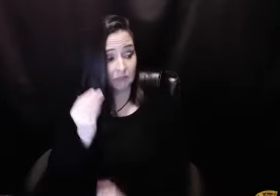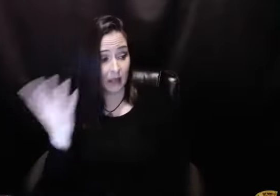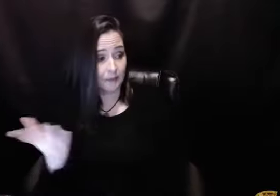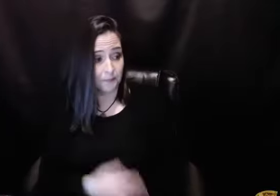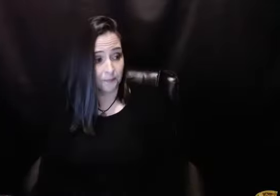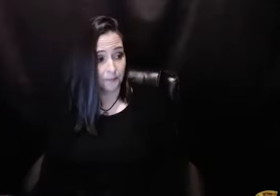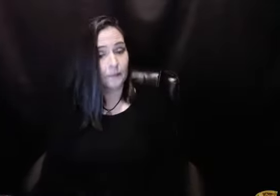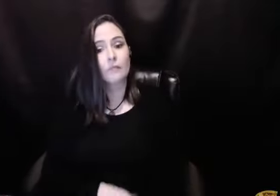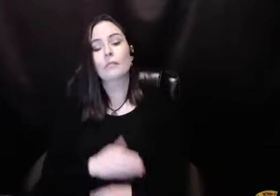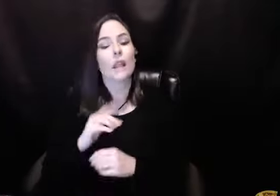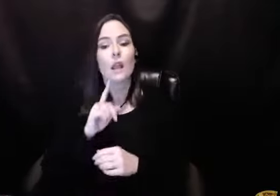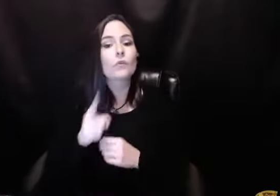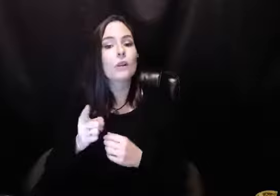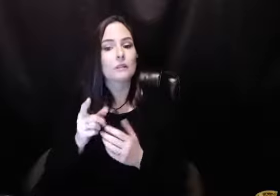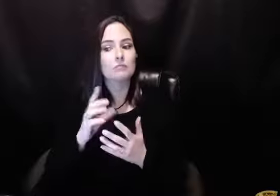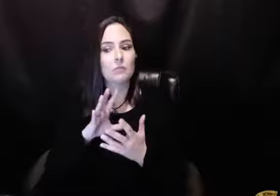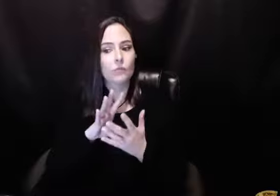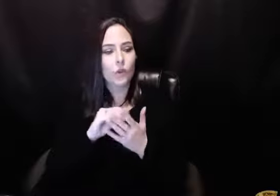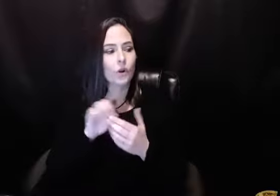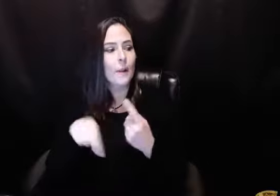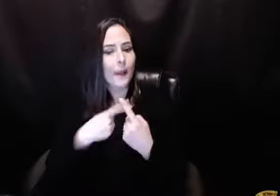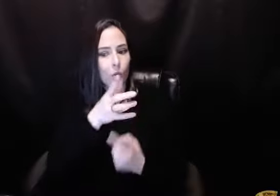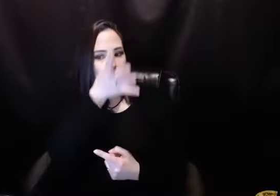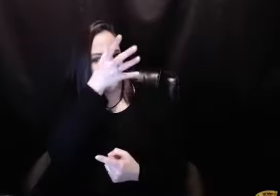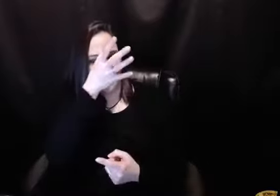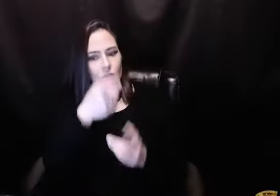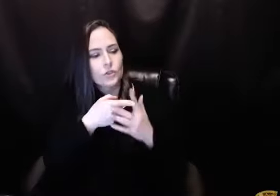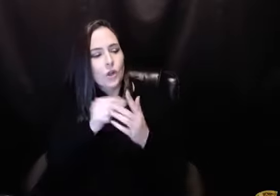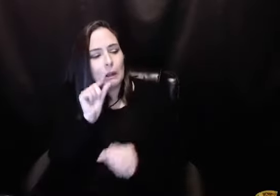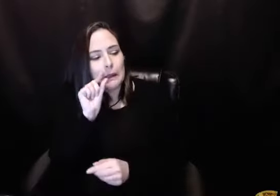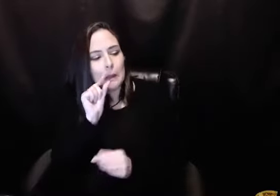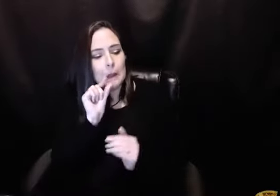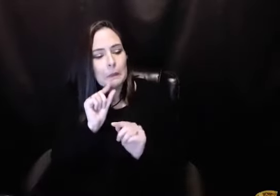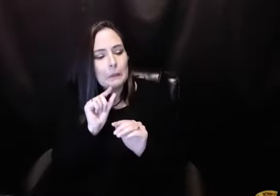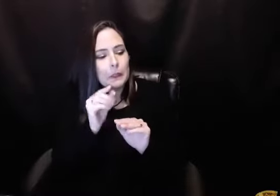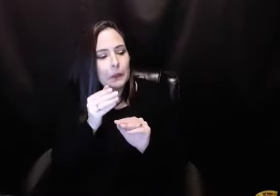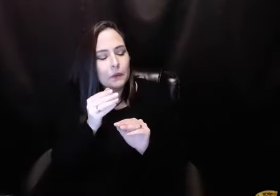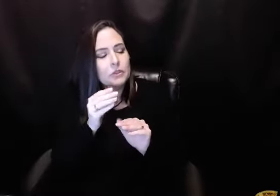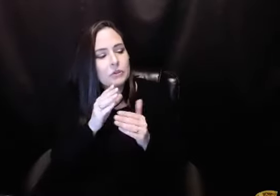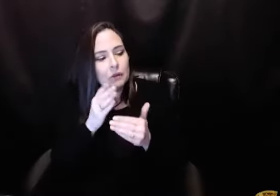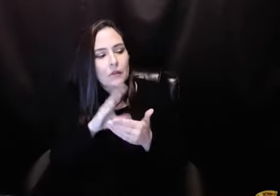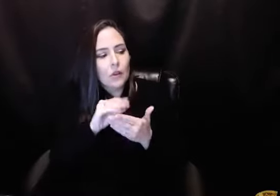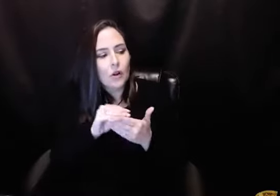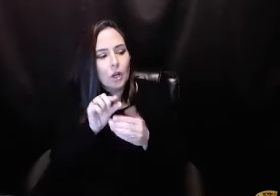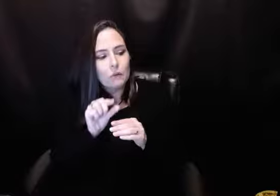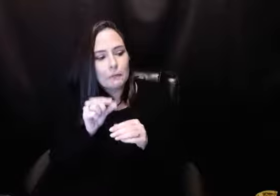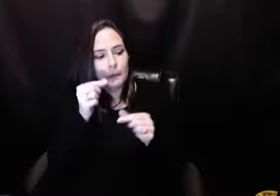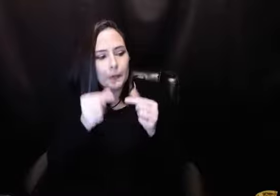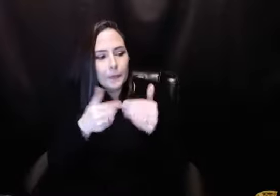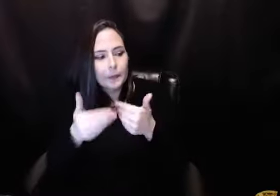call and just say, hi, I'm Rick. How are you doing? And get to know your daddy. Just start a little bit at